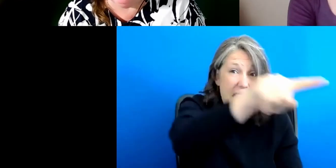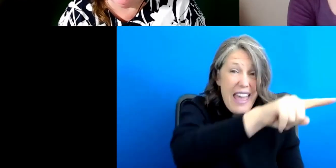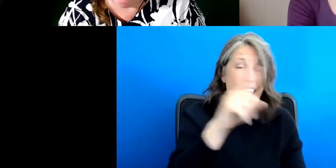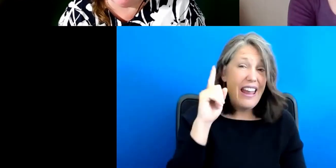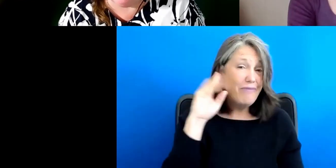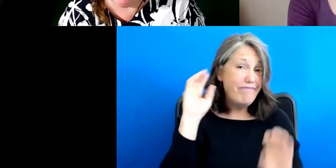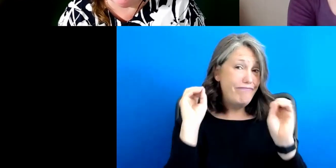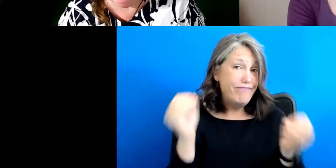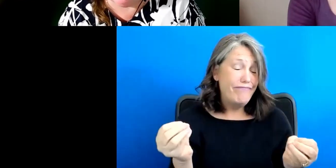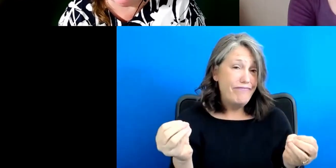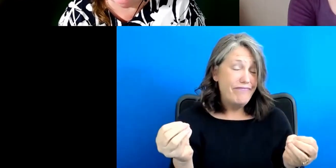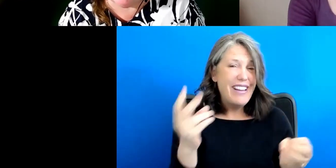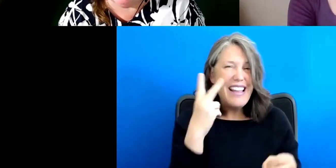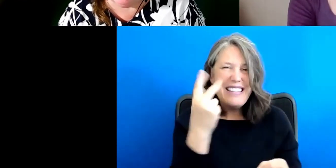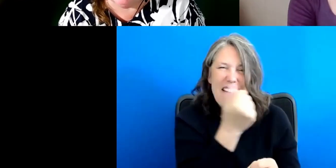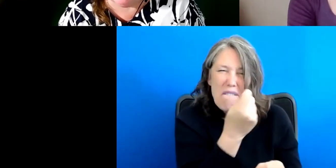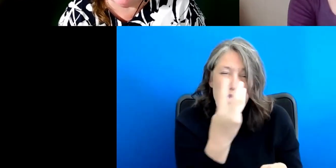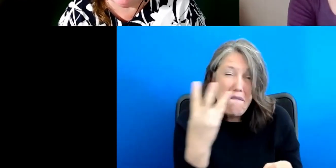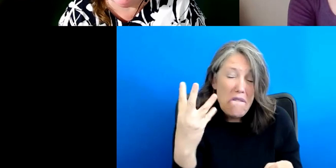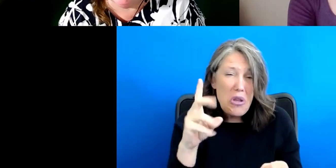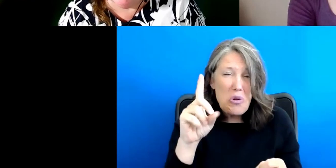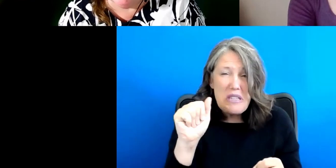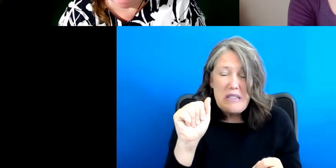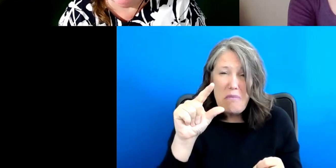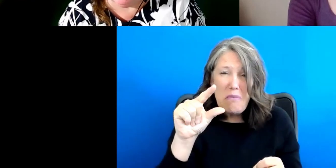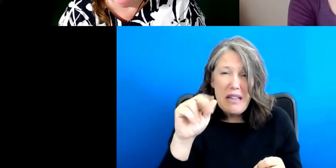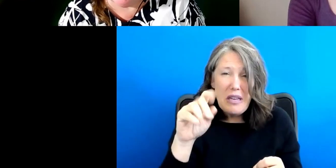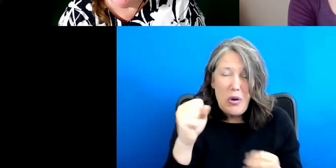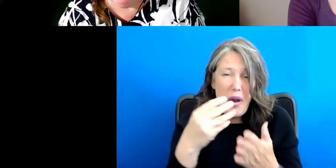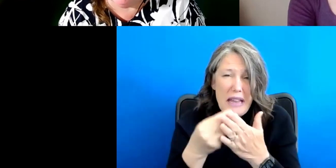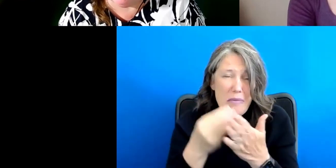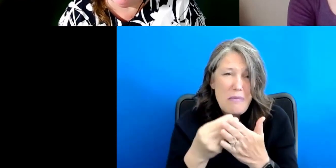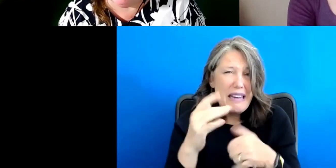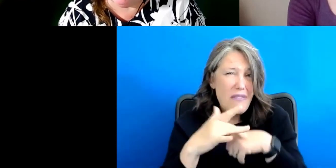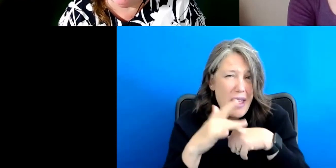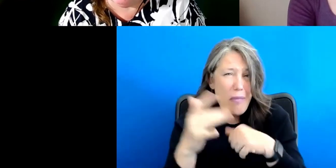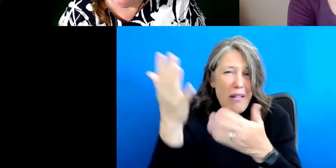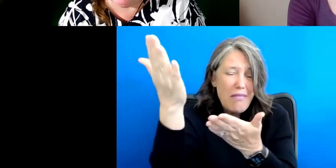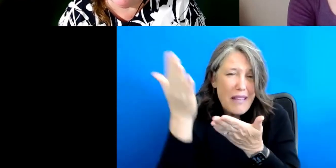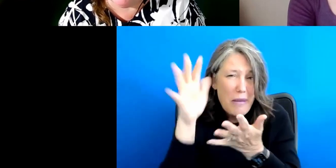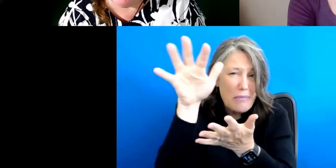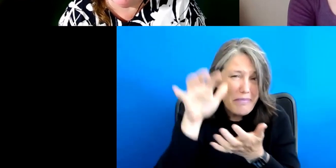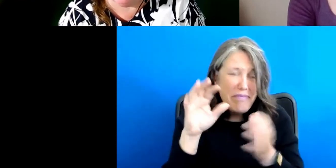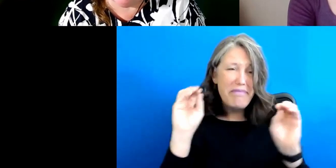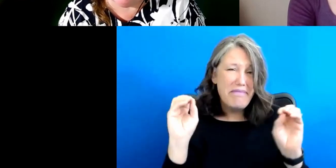very few disability grants coming out of USAID. And we're, we're hearing, you know, this is very